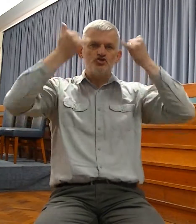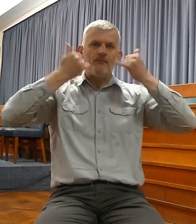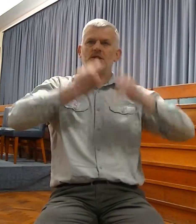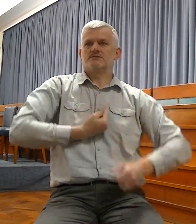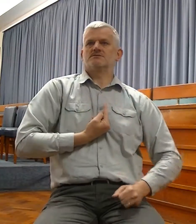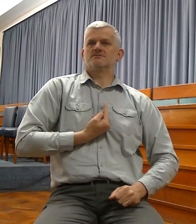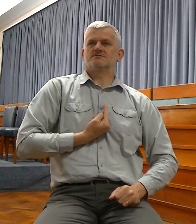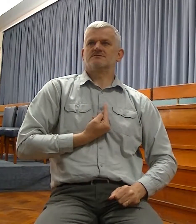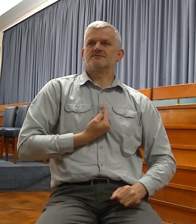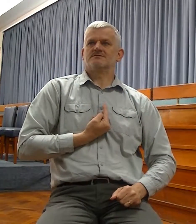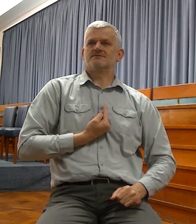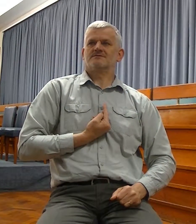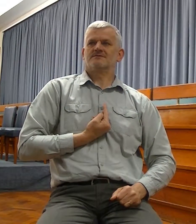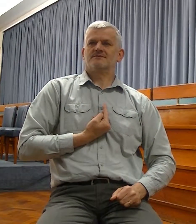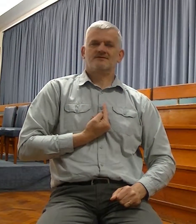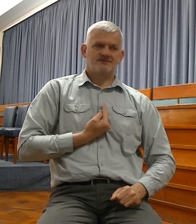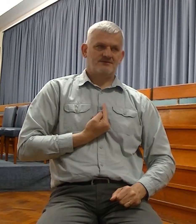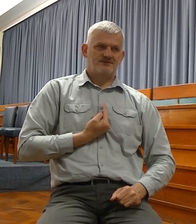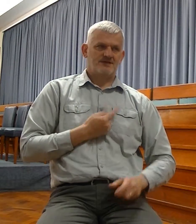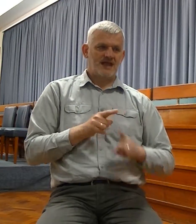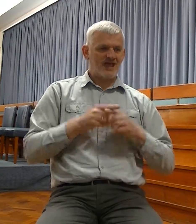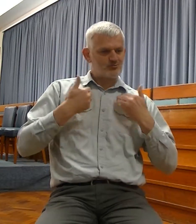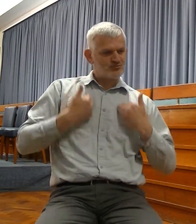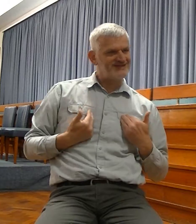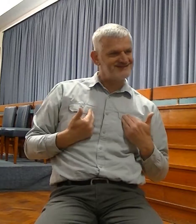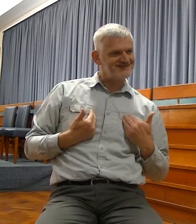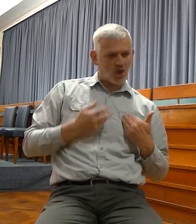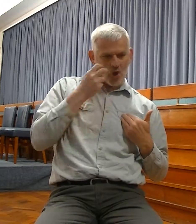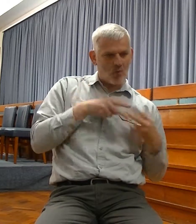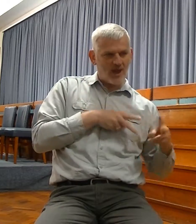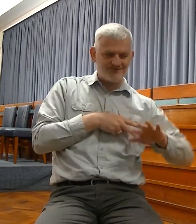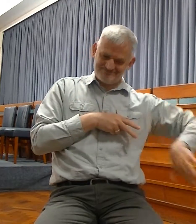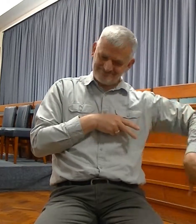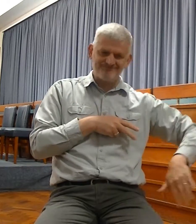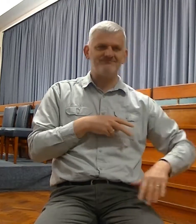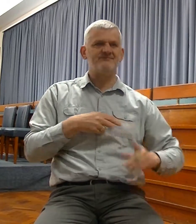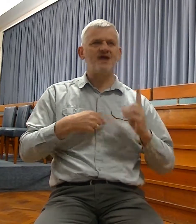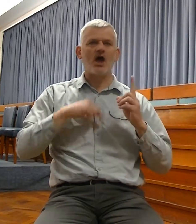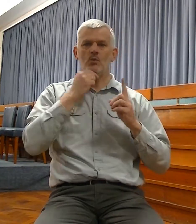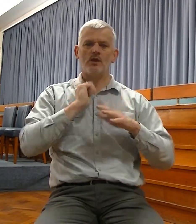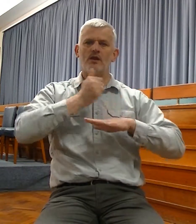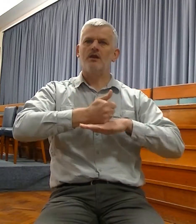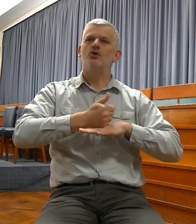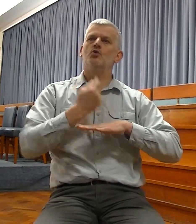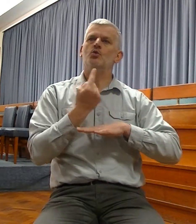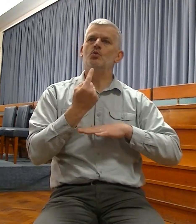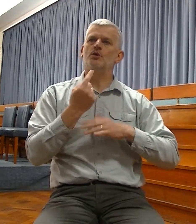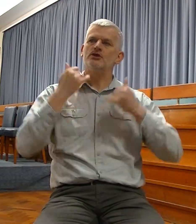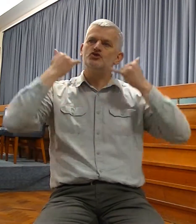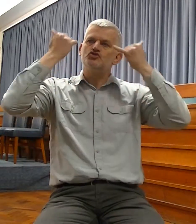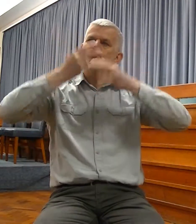not the typical Levitical priesthood. I will set up shepherds. will them, care for them, which shall feed them.